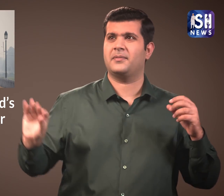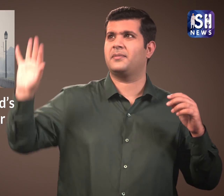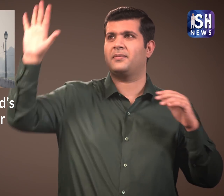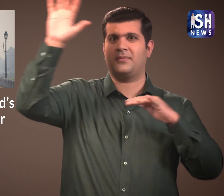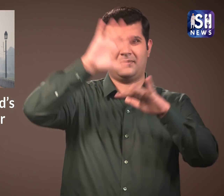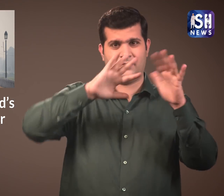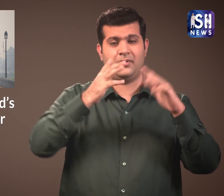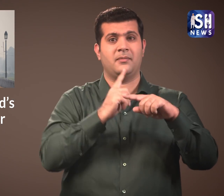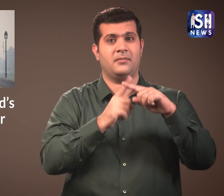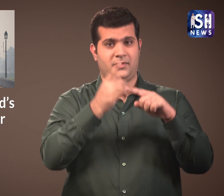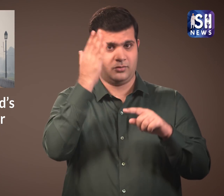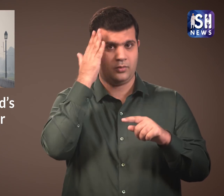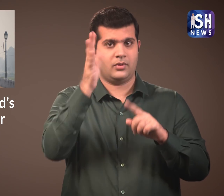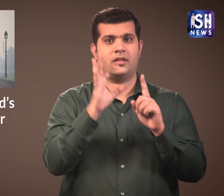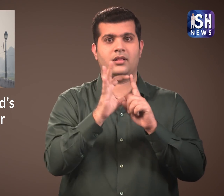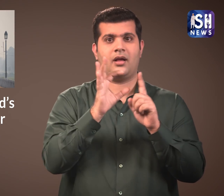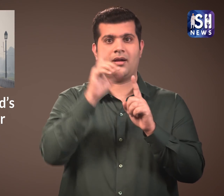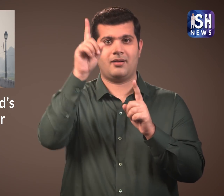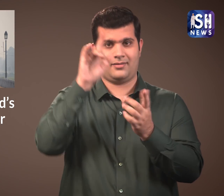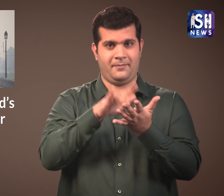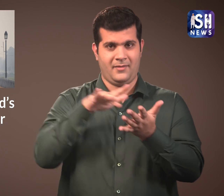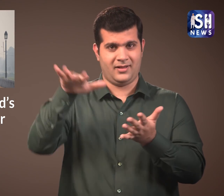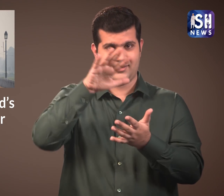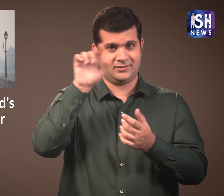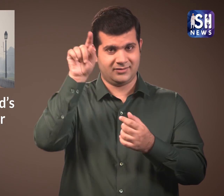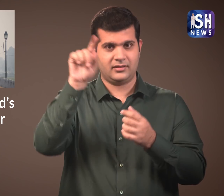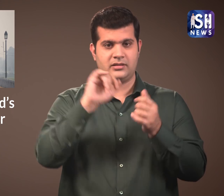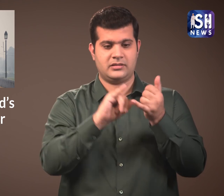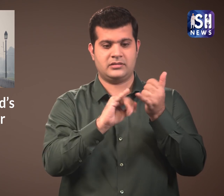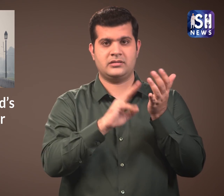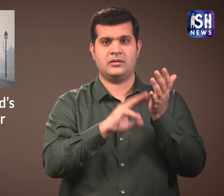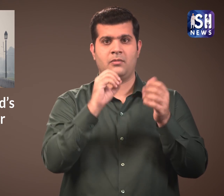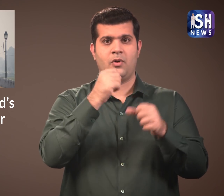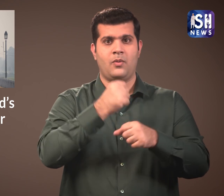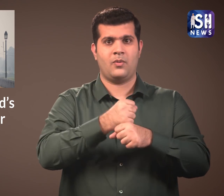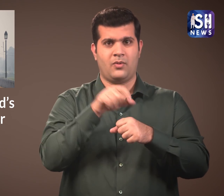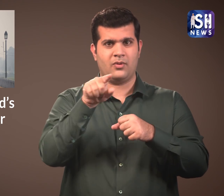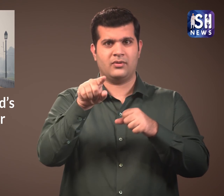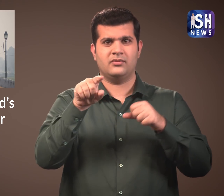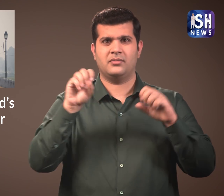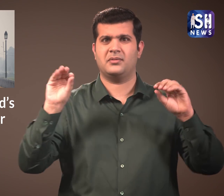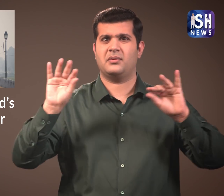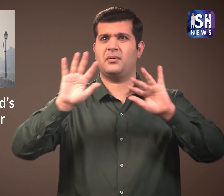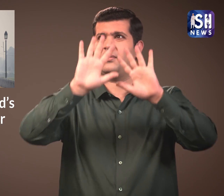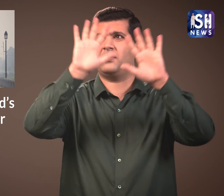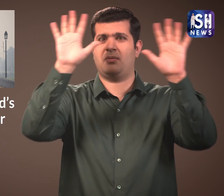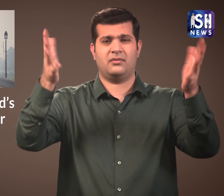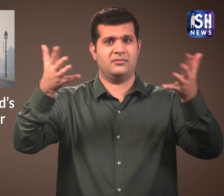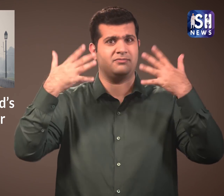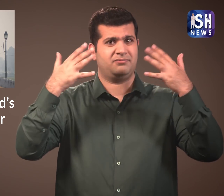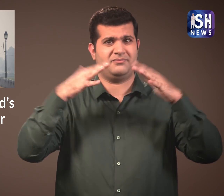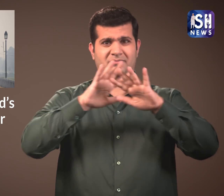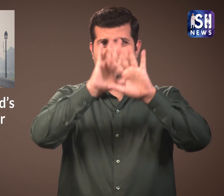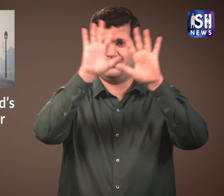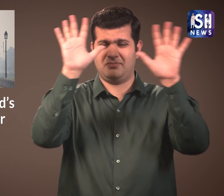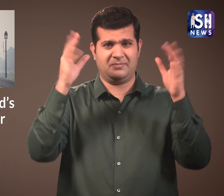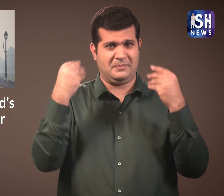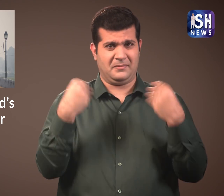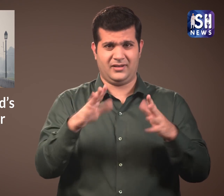there is a lot of air pollution. You all know about the horrible smog problem in Delhi.